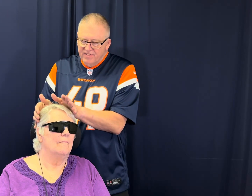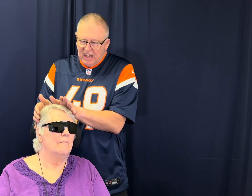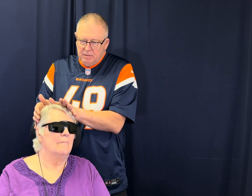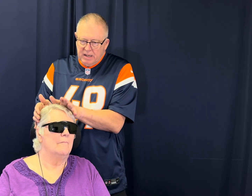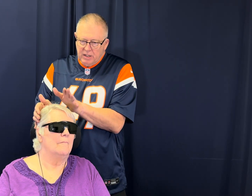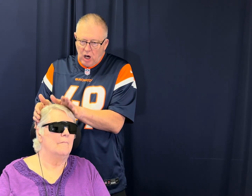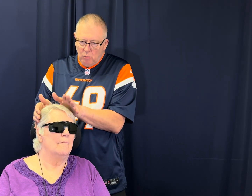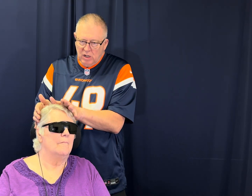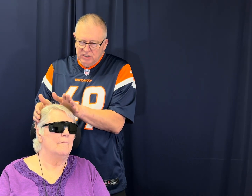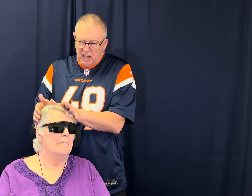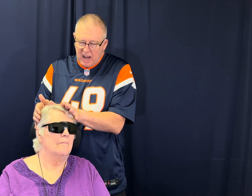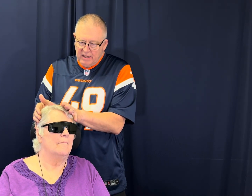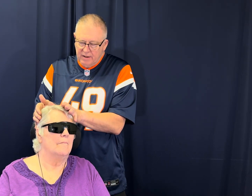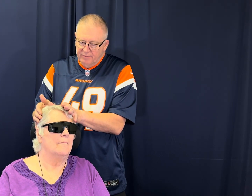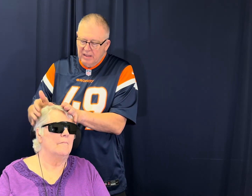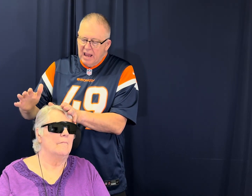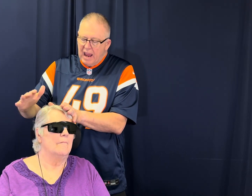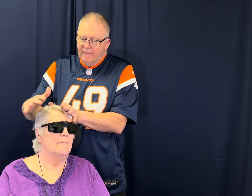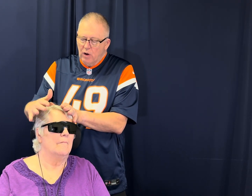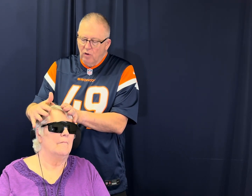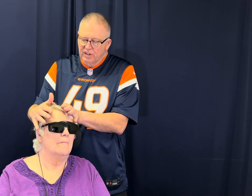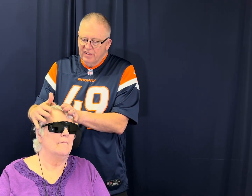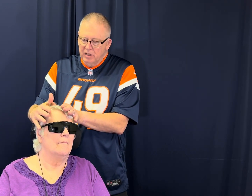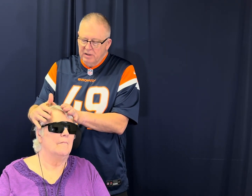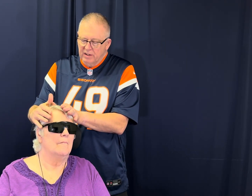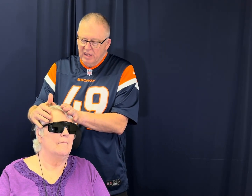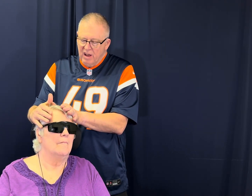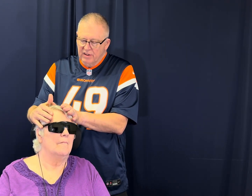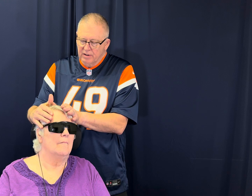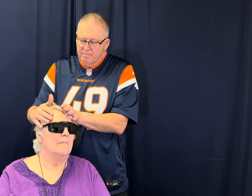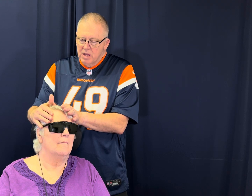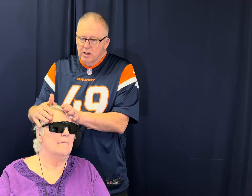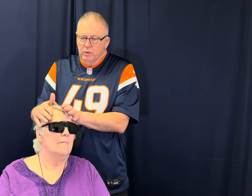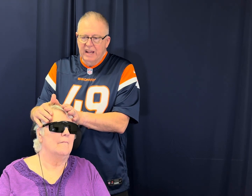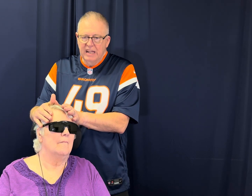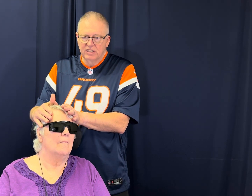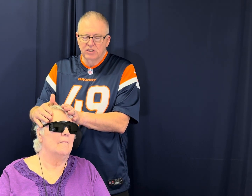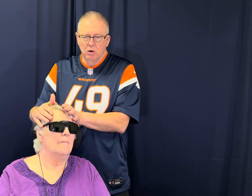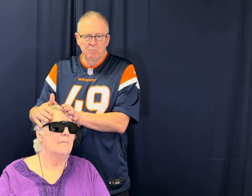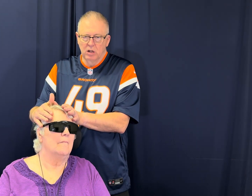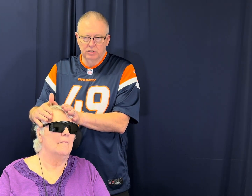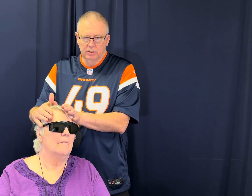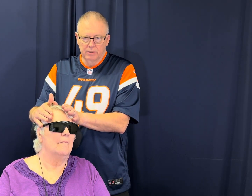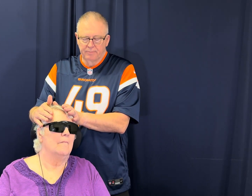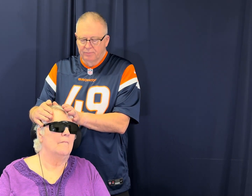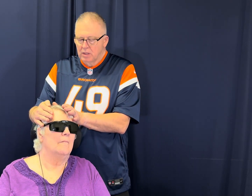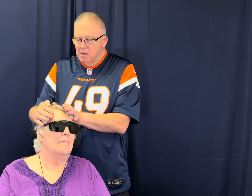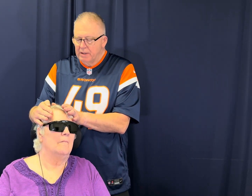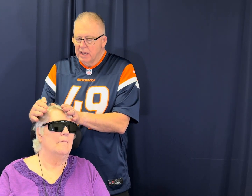development on one side and the overdevelopment on the other creates its own monster. Because